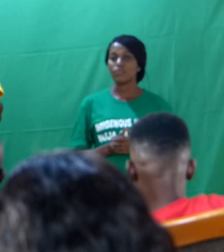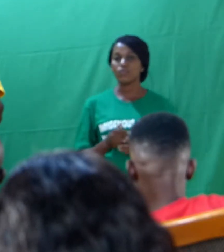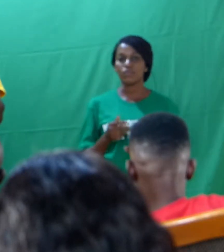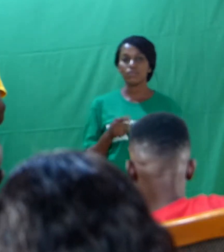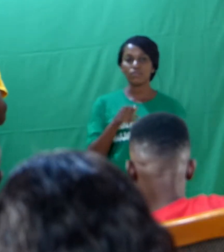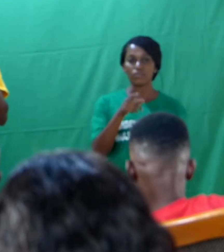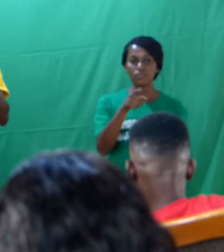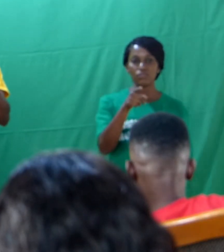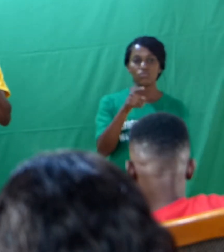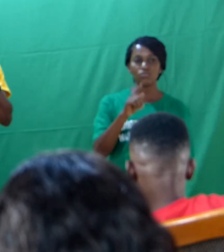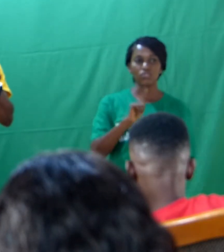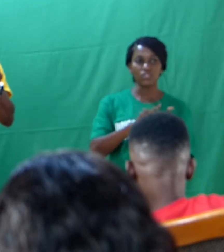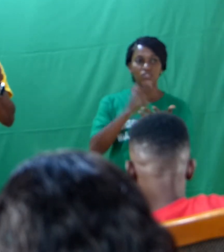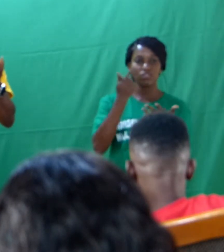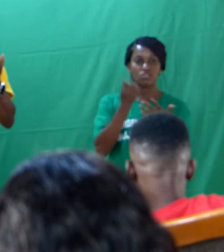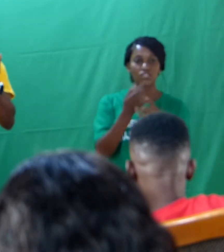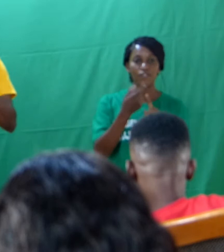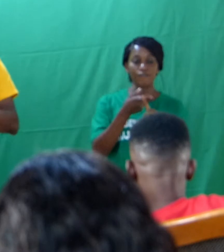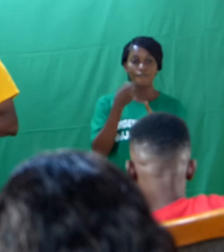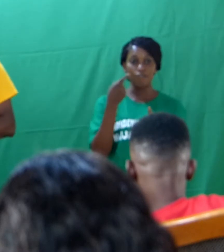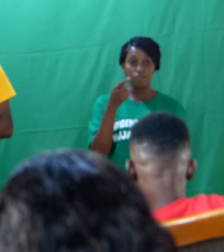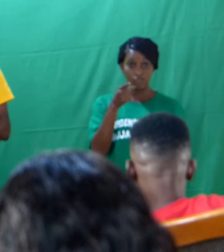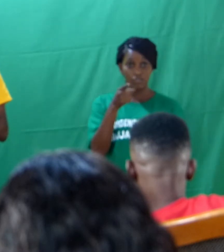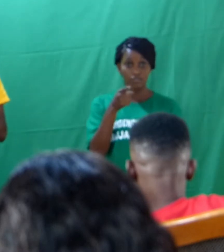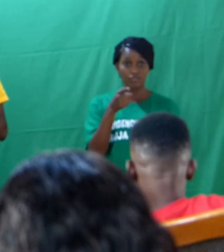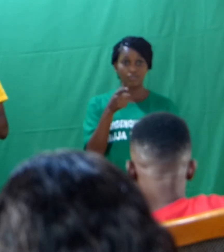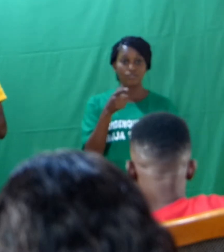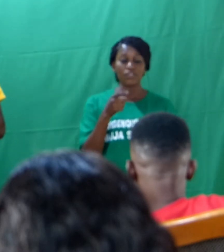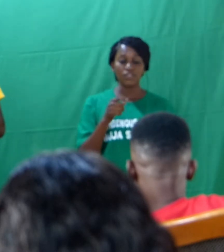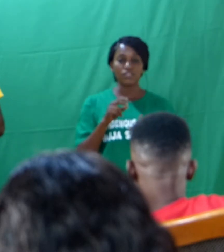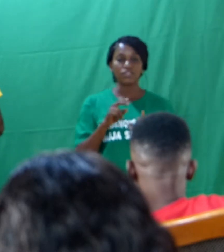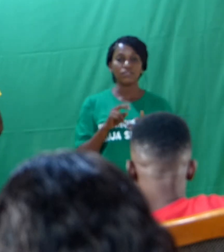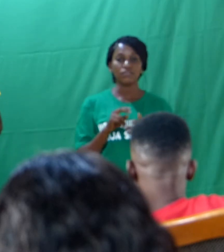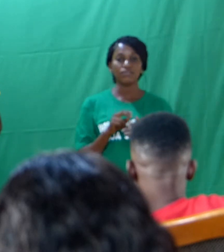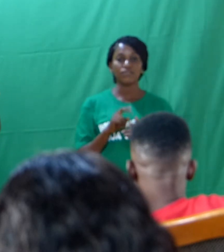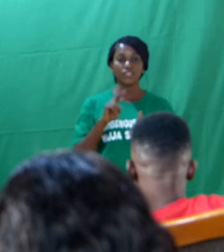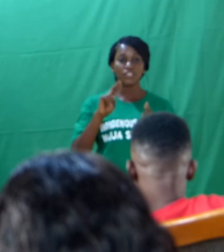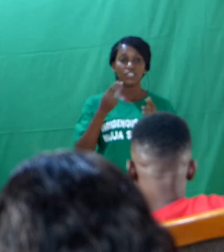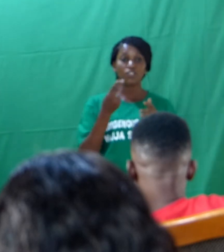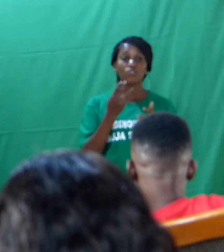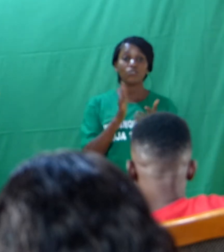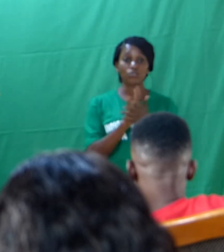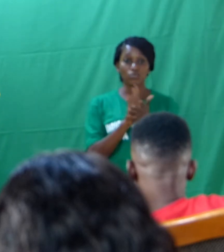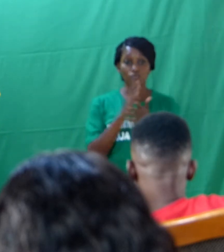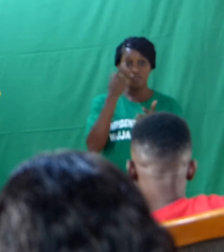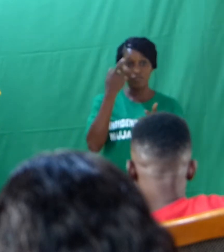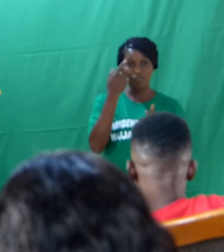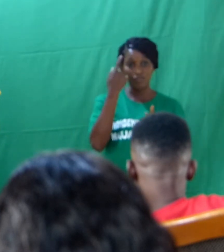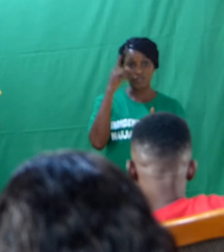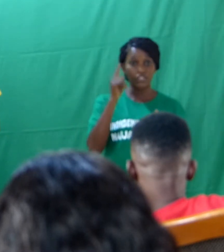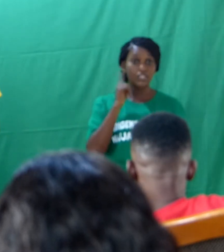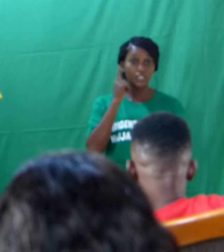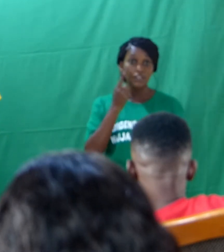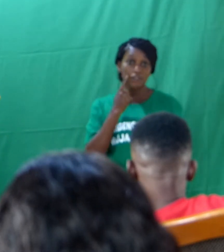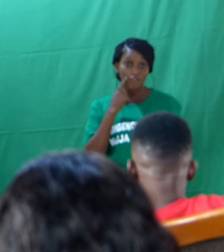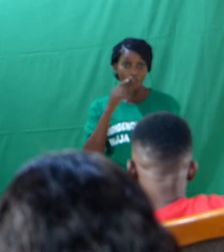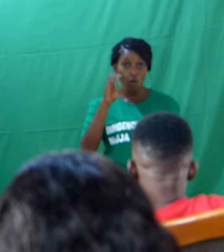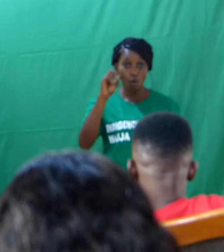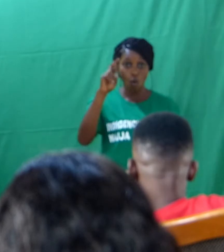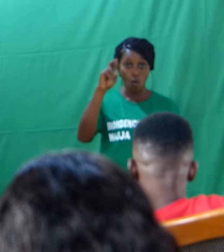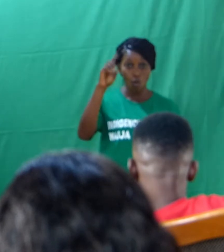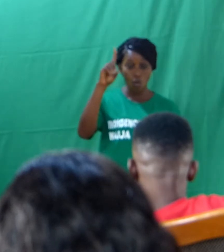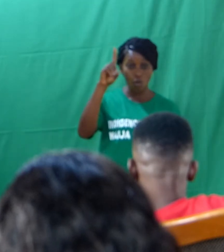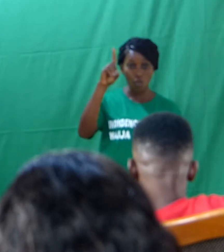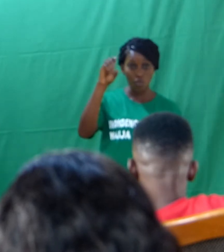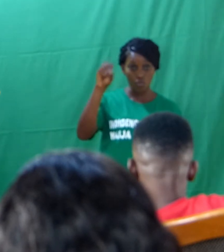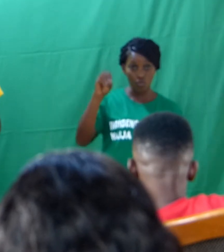if I graduated from, um, the Secondary School for the Deaf Orado, Secondary School for the Deaf